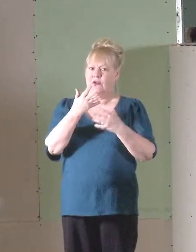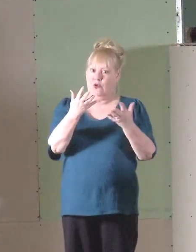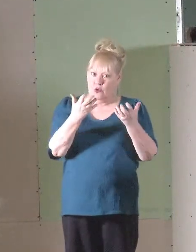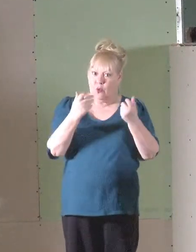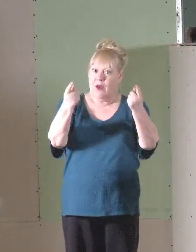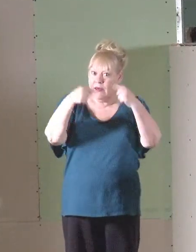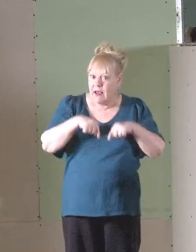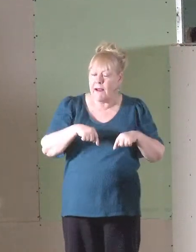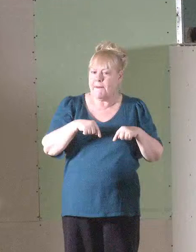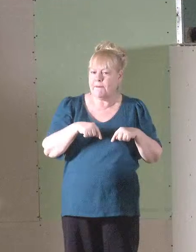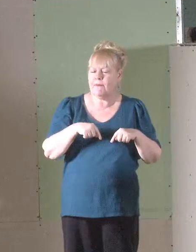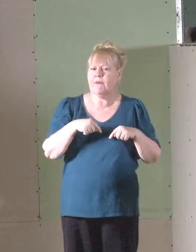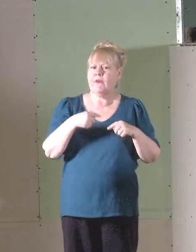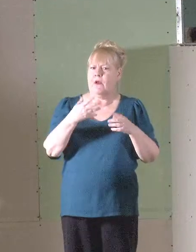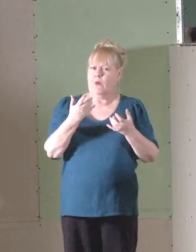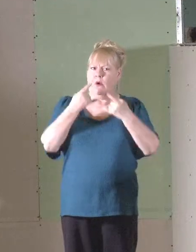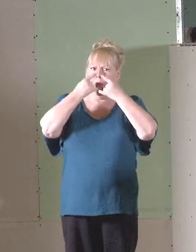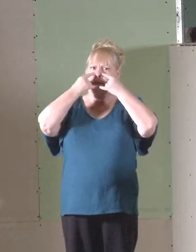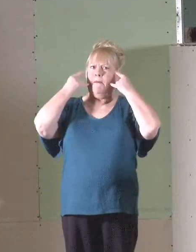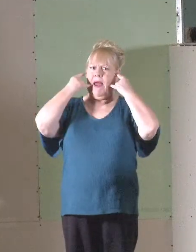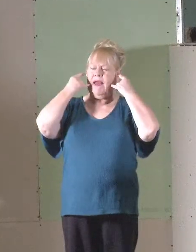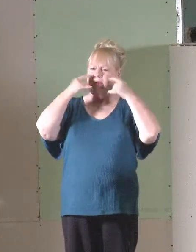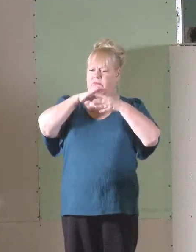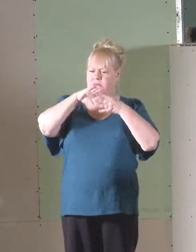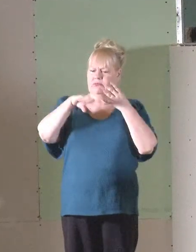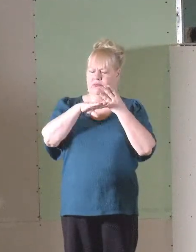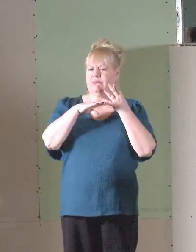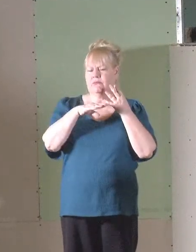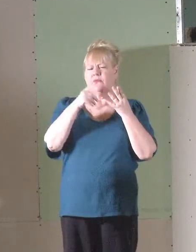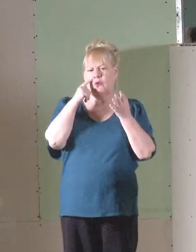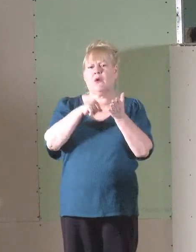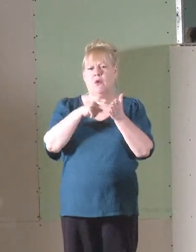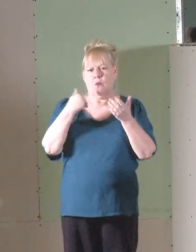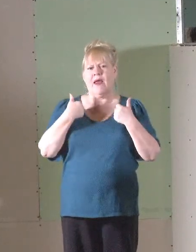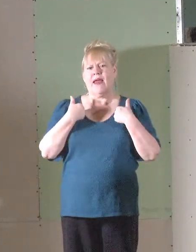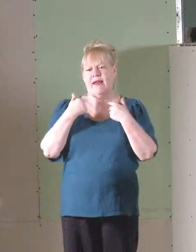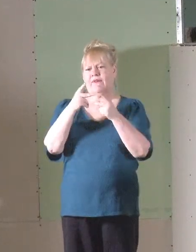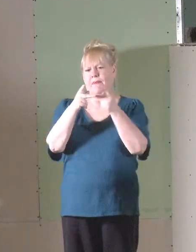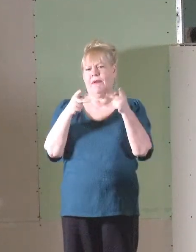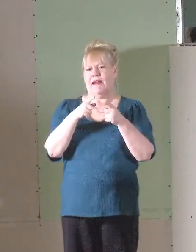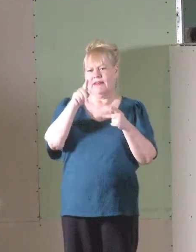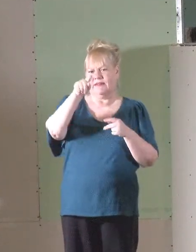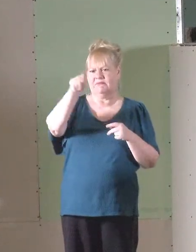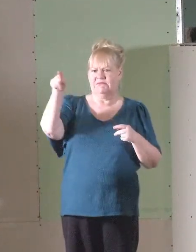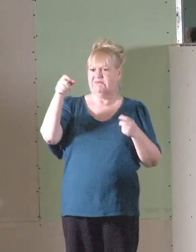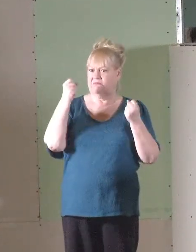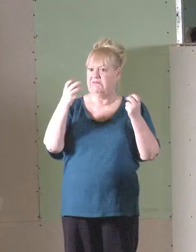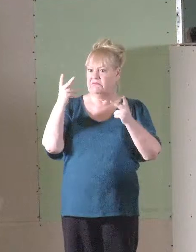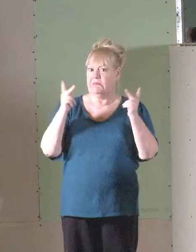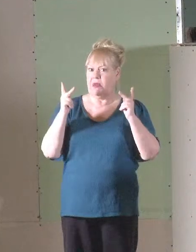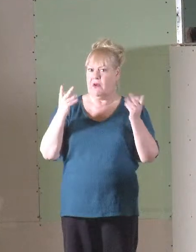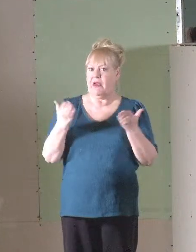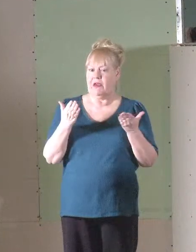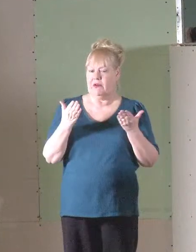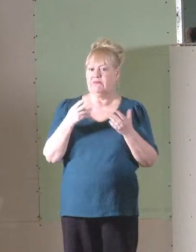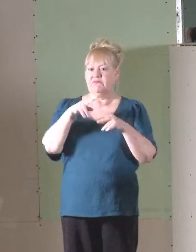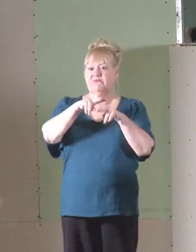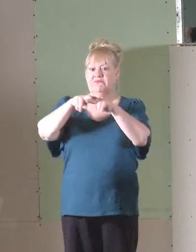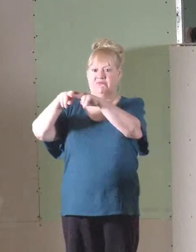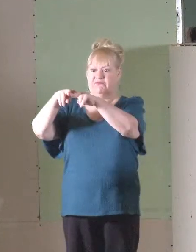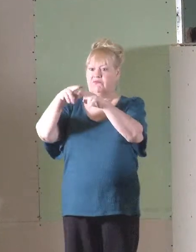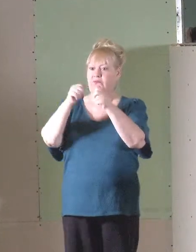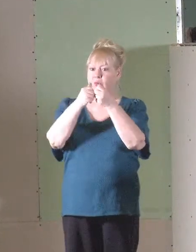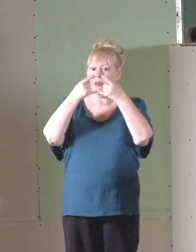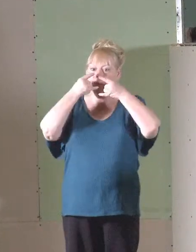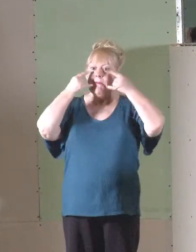with us, but you want to wear your mask to the whole service, note that there are a good number of people here today who are doing exactly that.